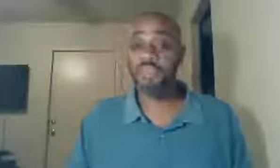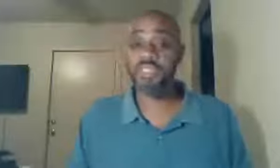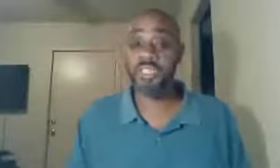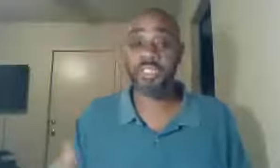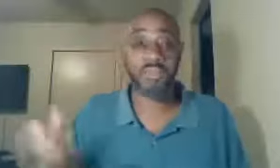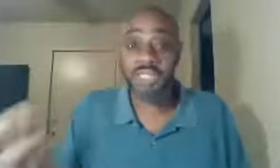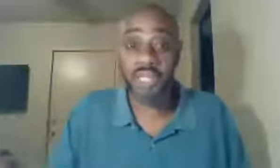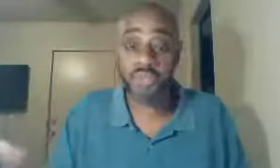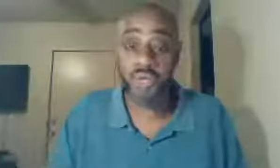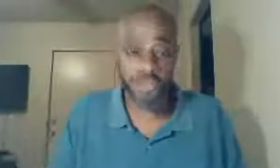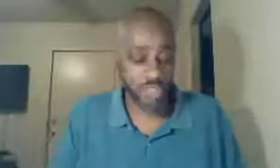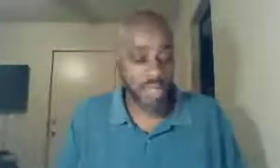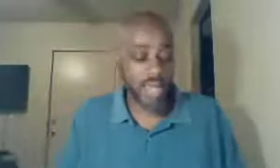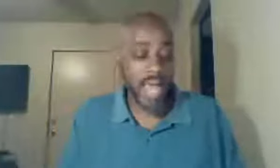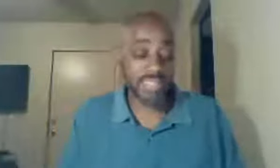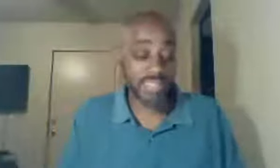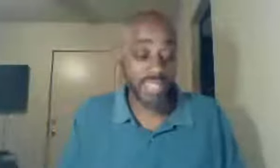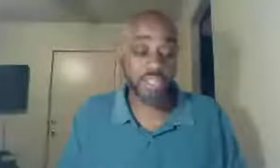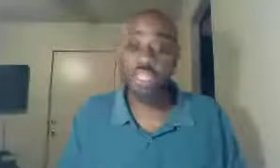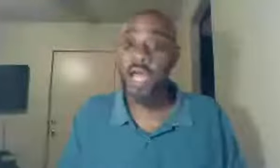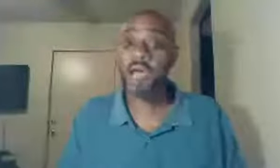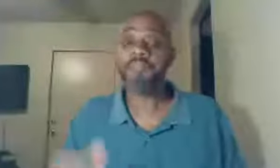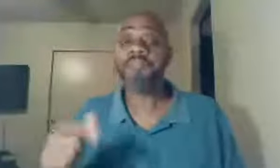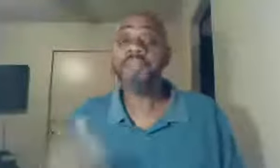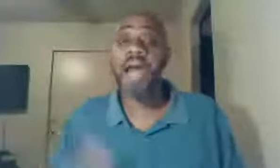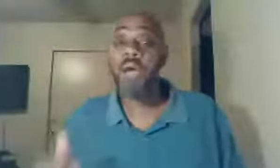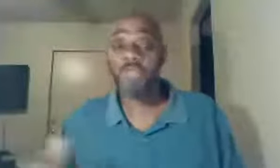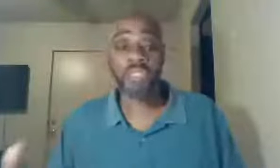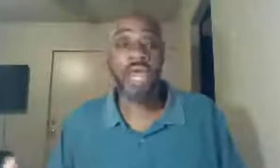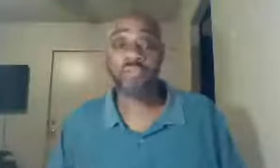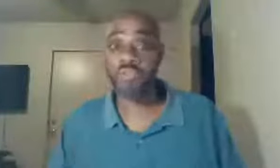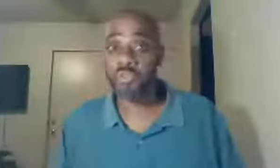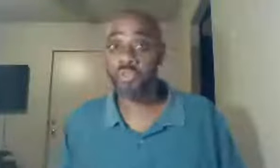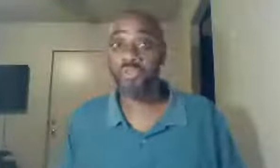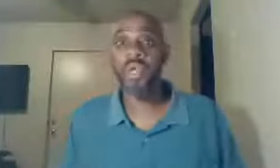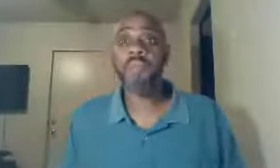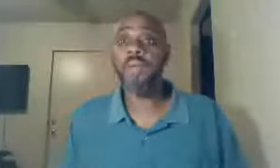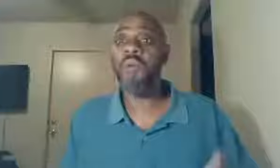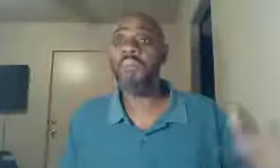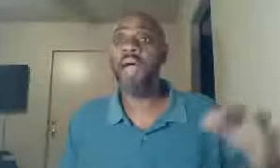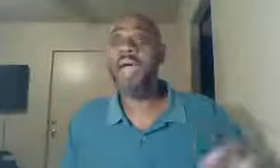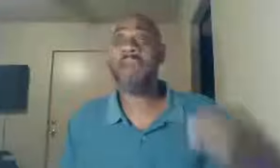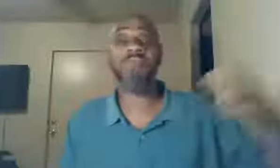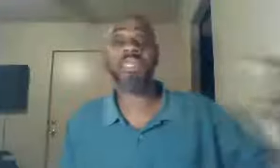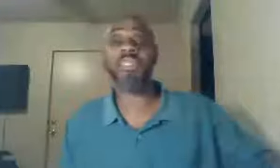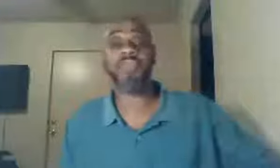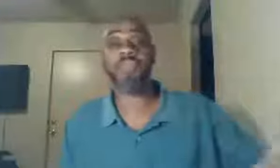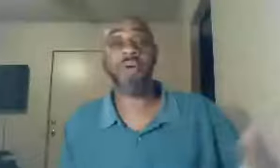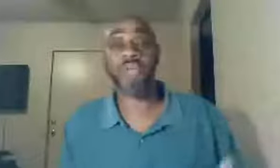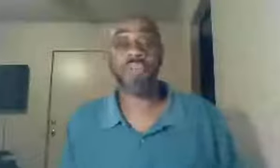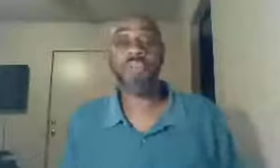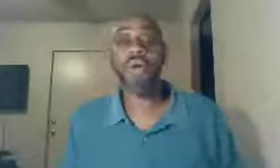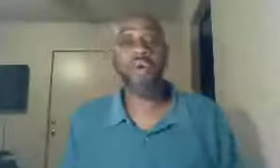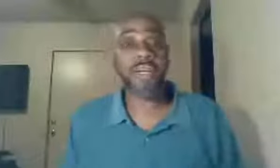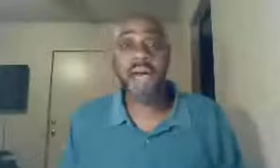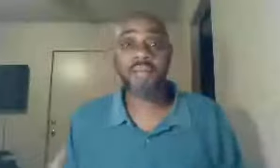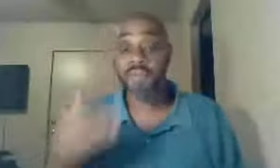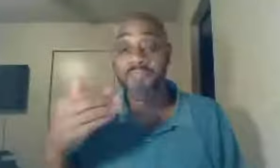verse 6 and 7, in other words, I did the job, I was tasked to do, and whether I have, many testimonies, or not from